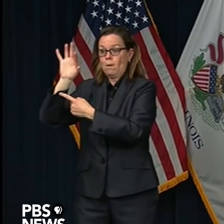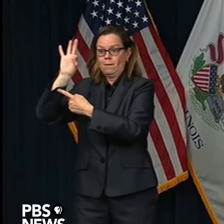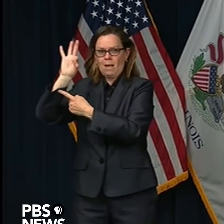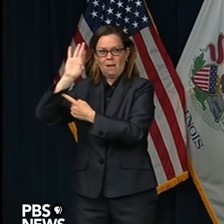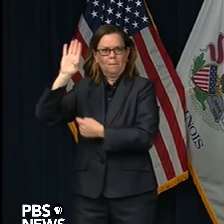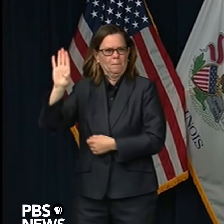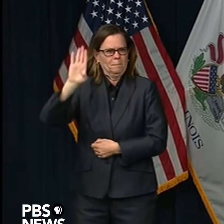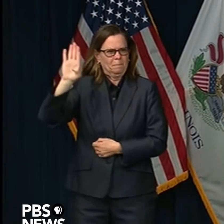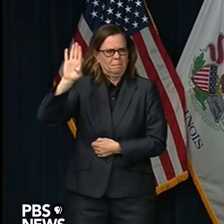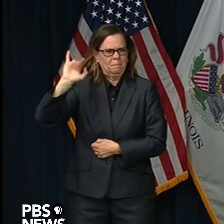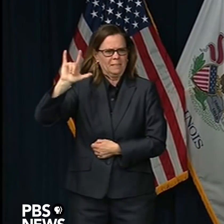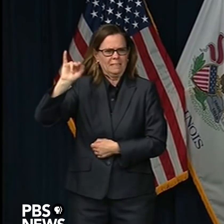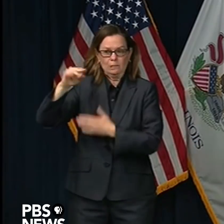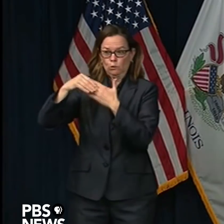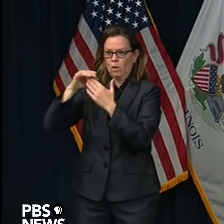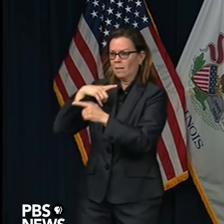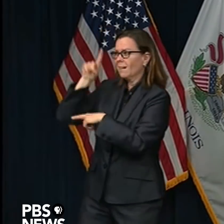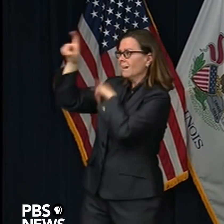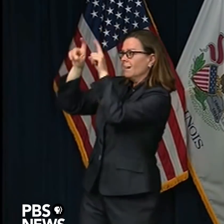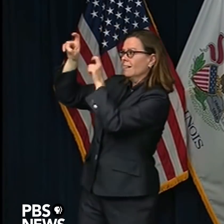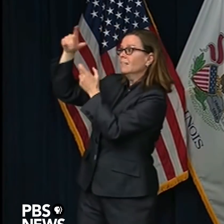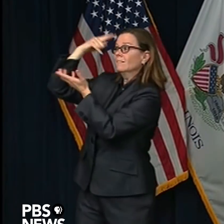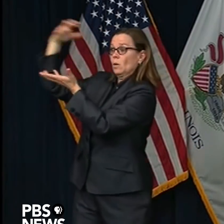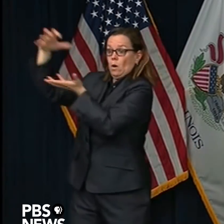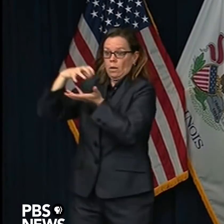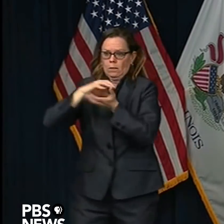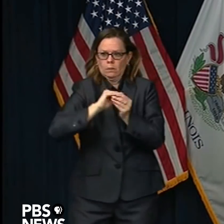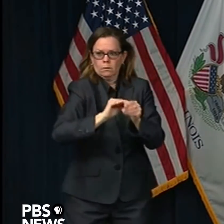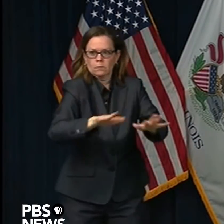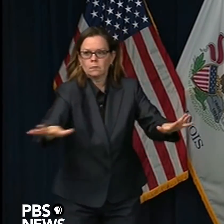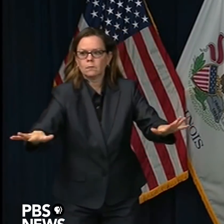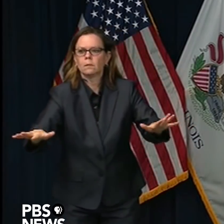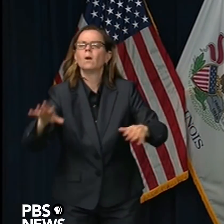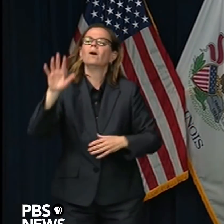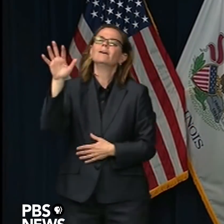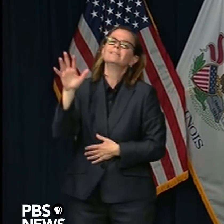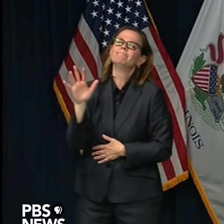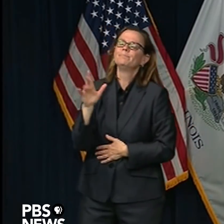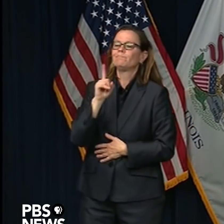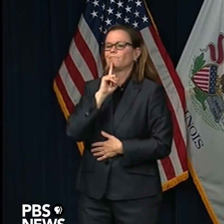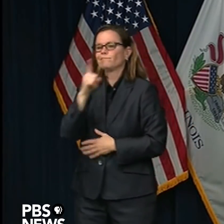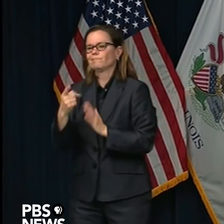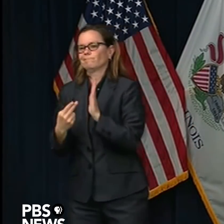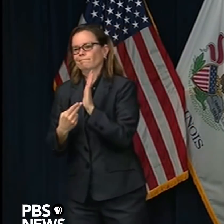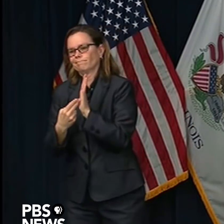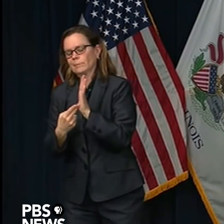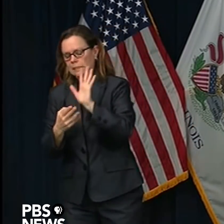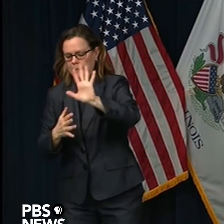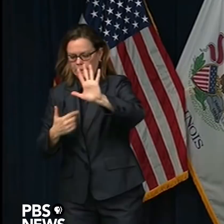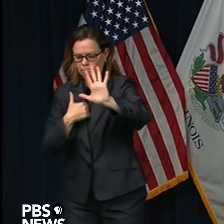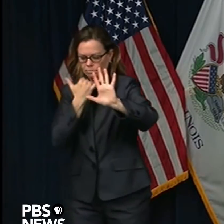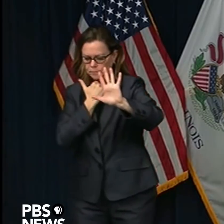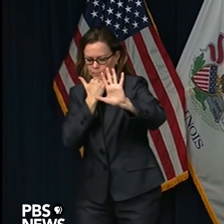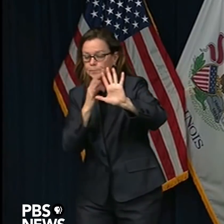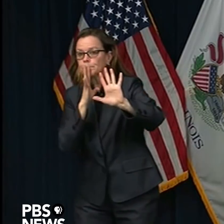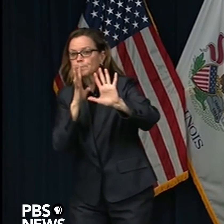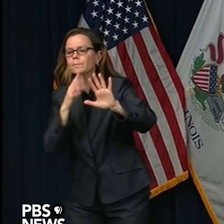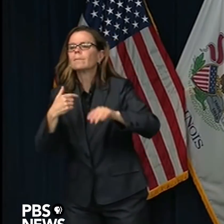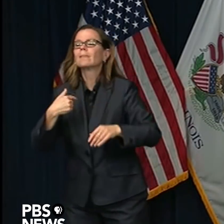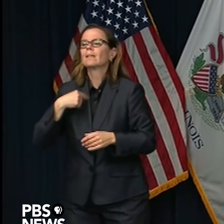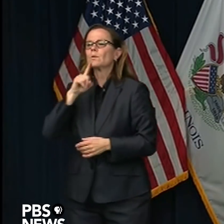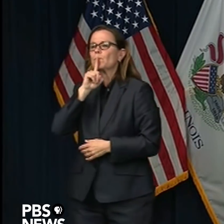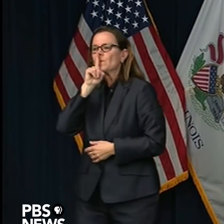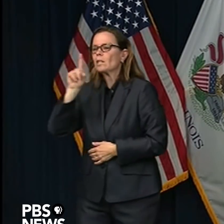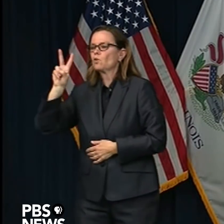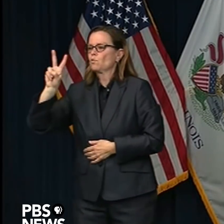Actually, let me revise that. It's about $2.7 billion. I apologize. And then there's about $2.1 billion that's going to